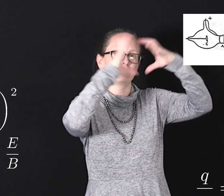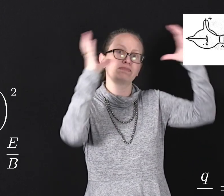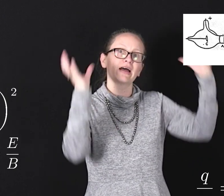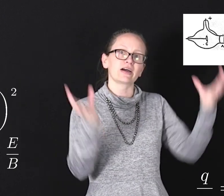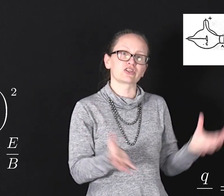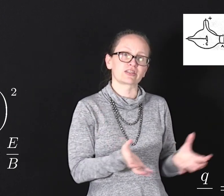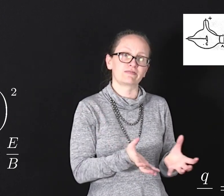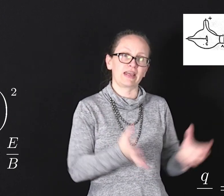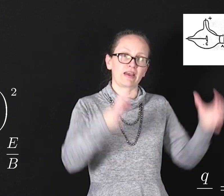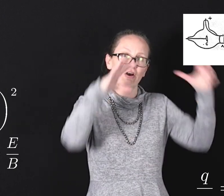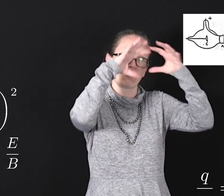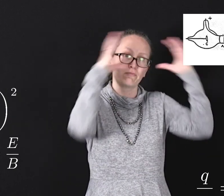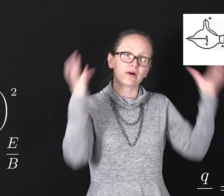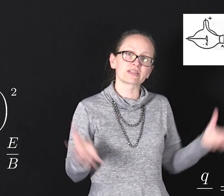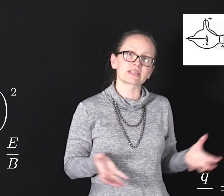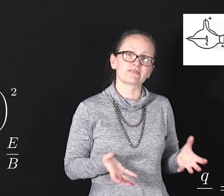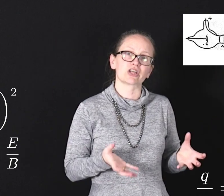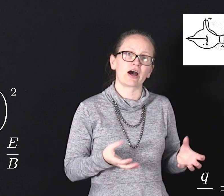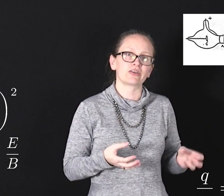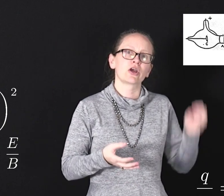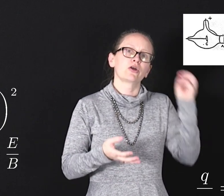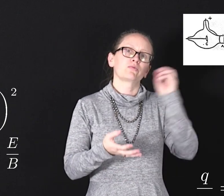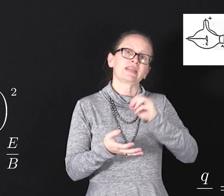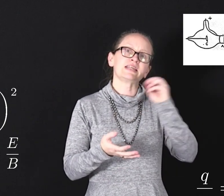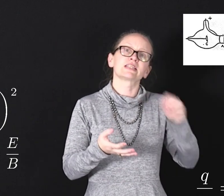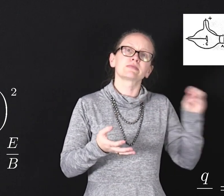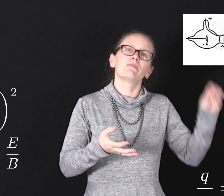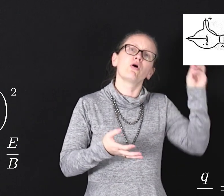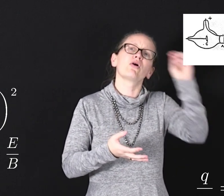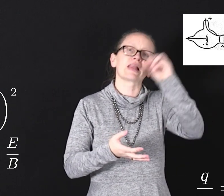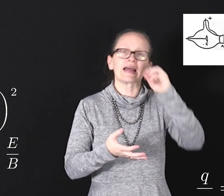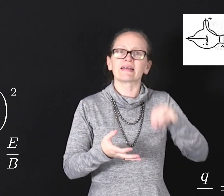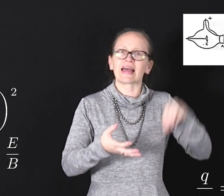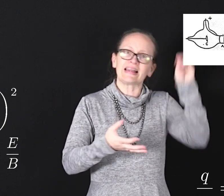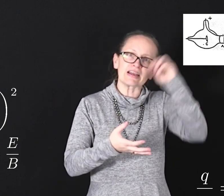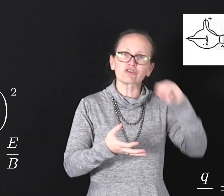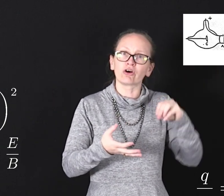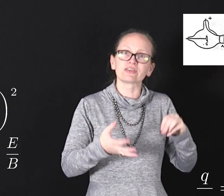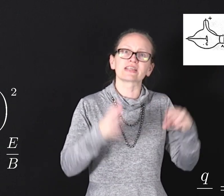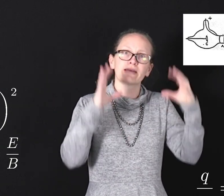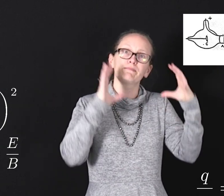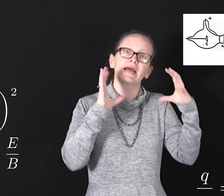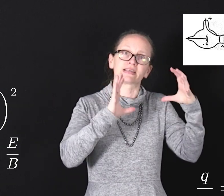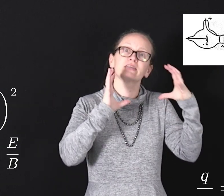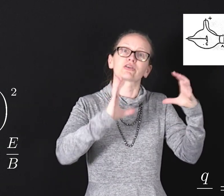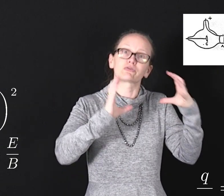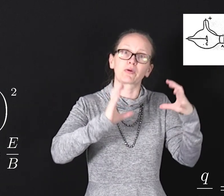large sphere of positive charge with these small electrons embedded throughout.